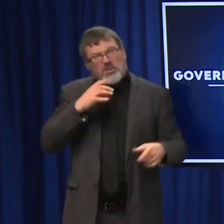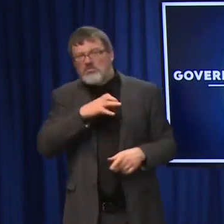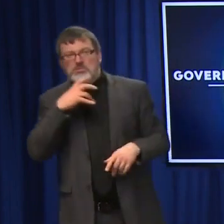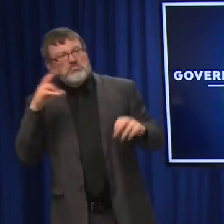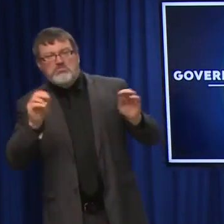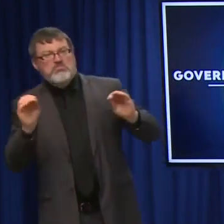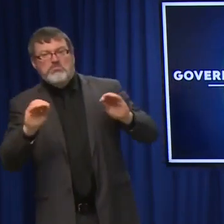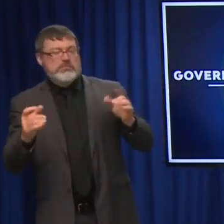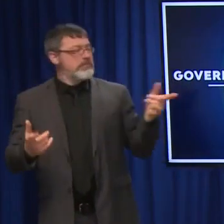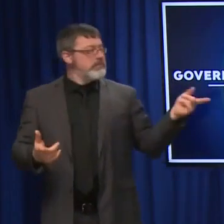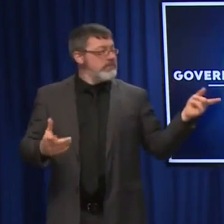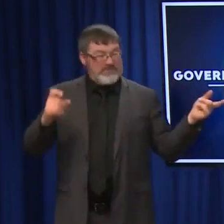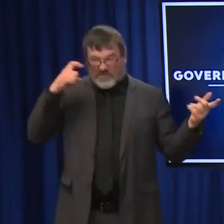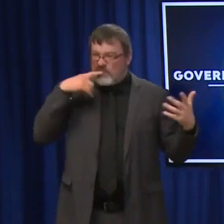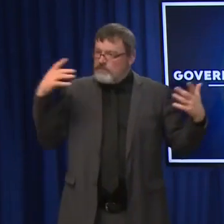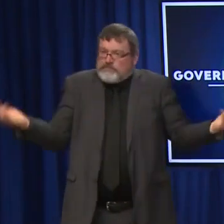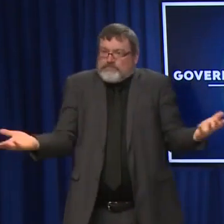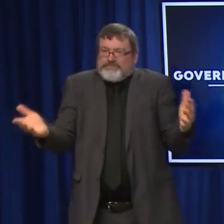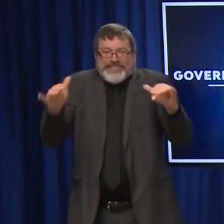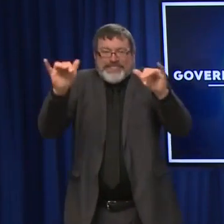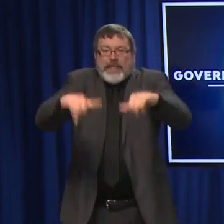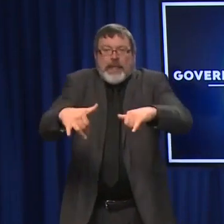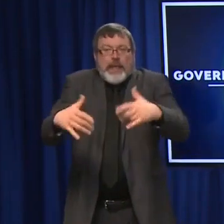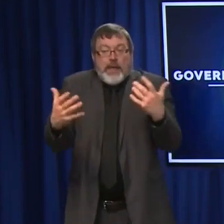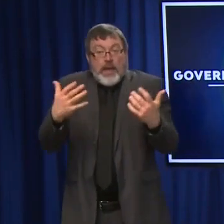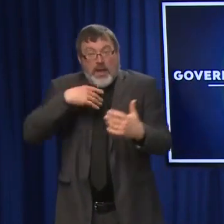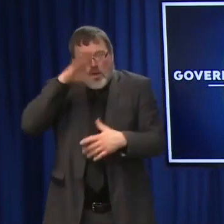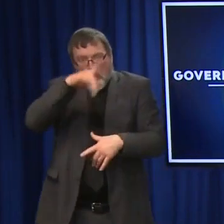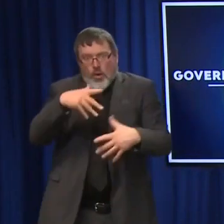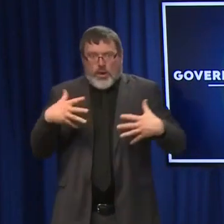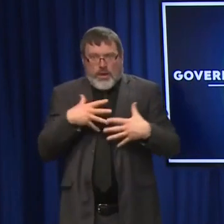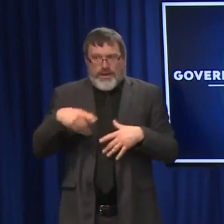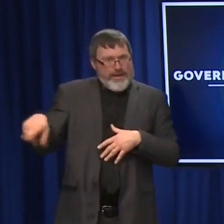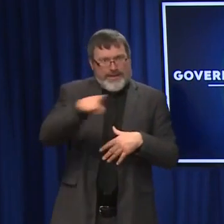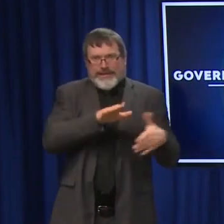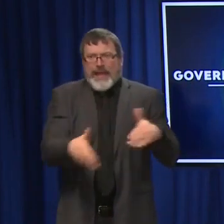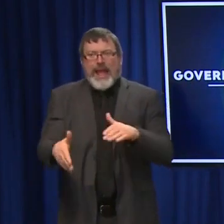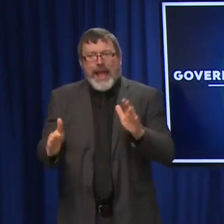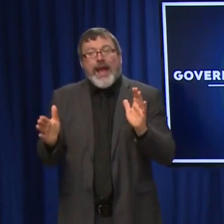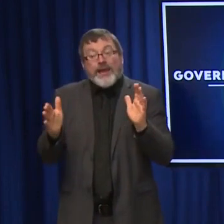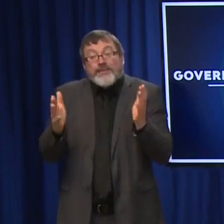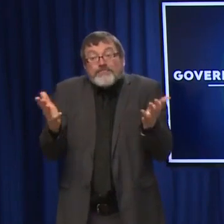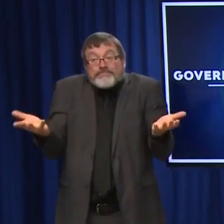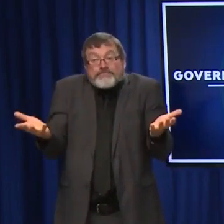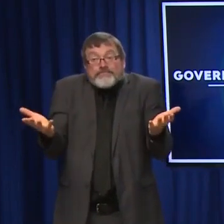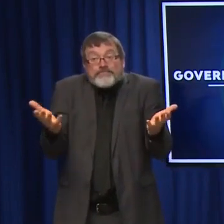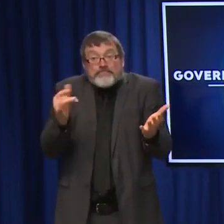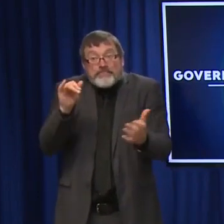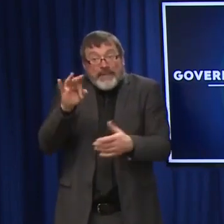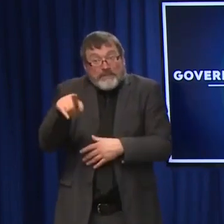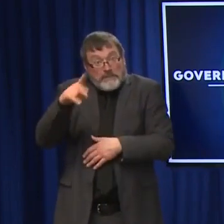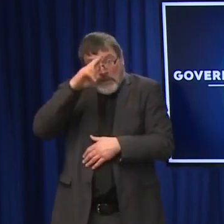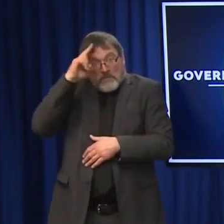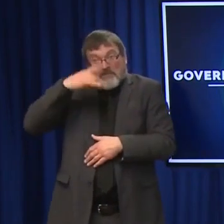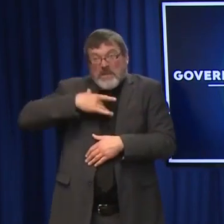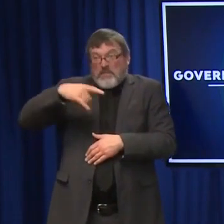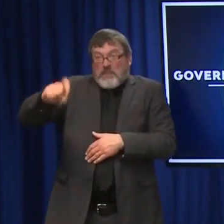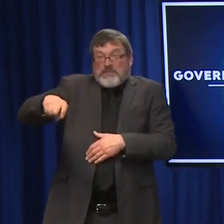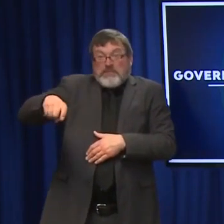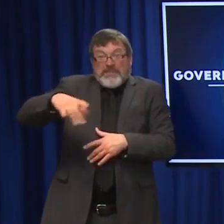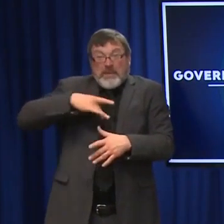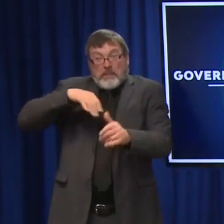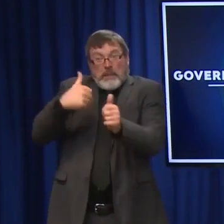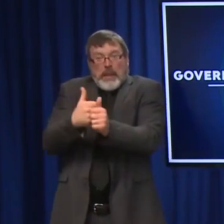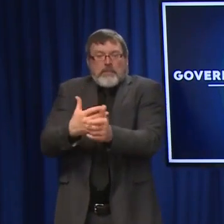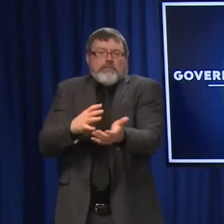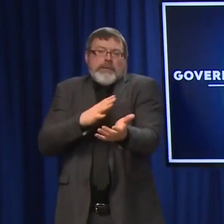a very scary precautionary measure, but an appropriate one as a kind of a just-in-case. We're